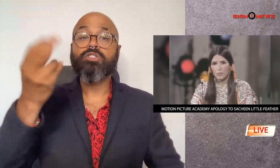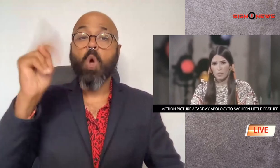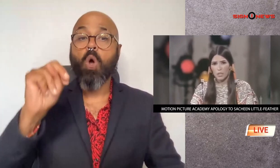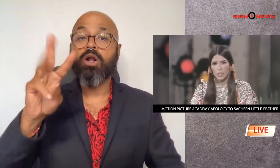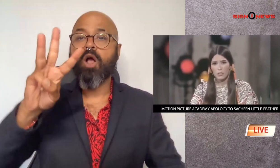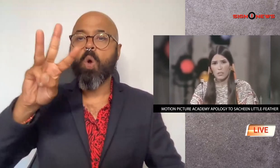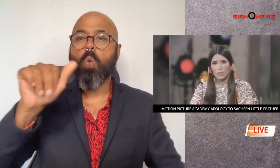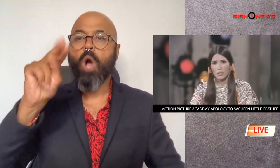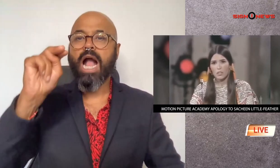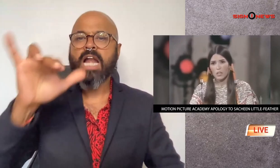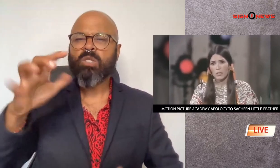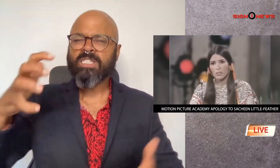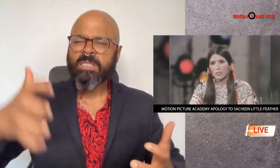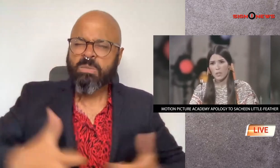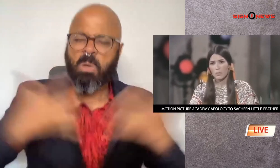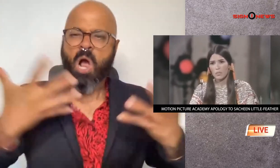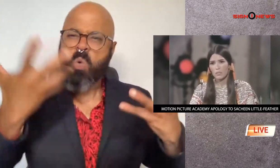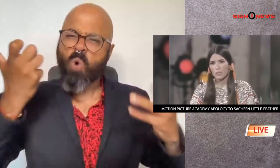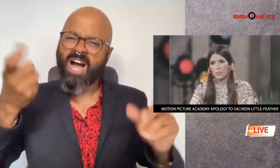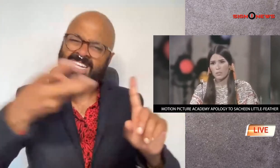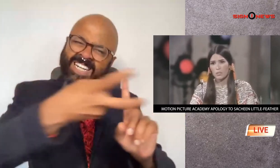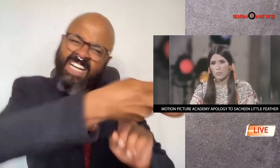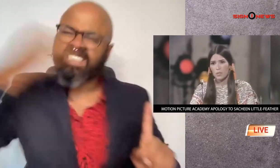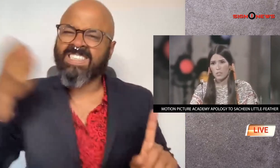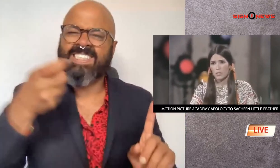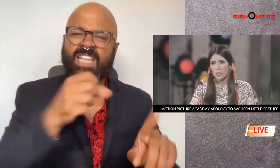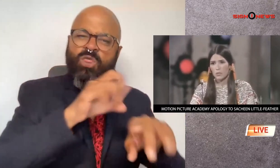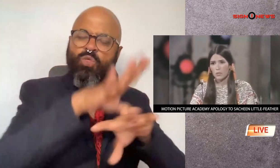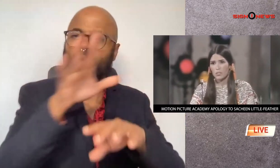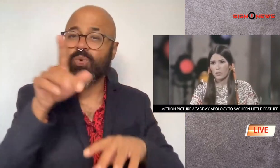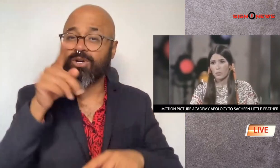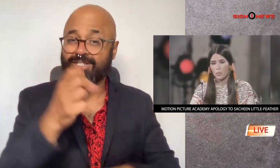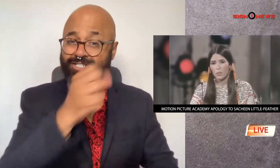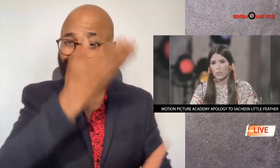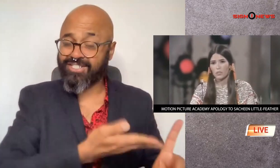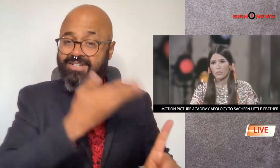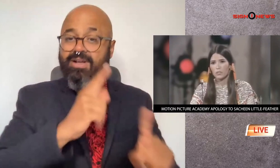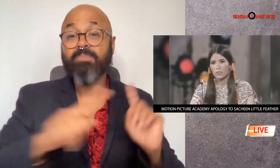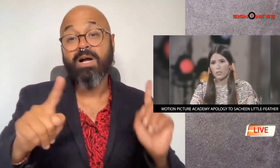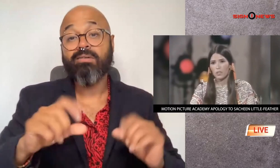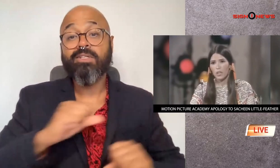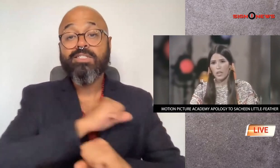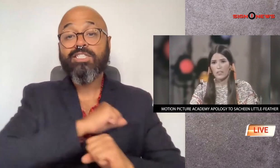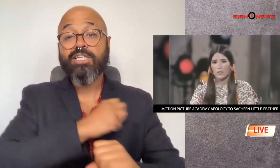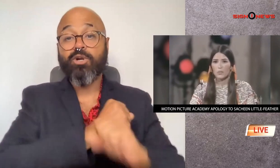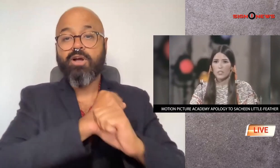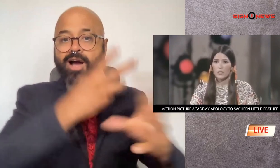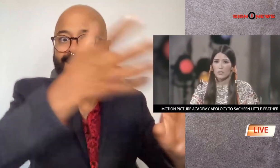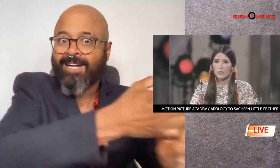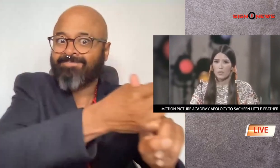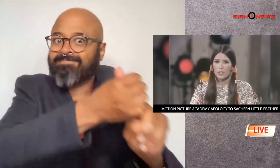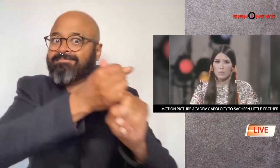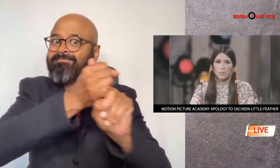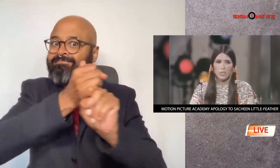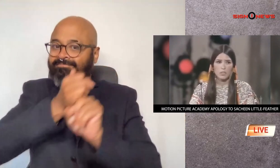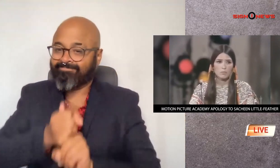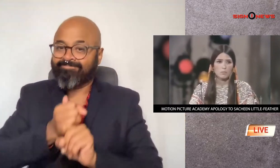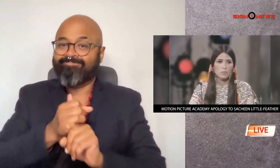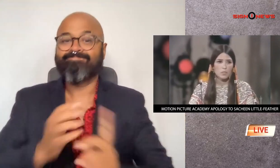actor john wayne became so angry security guards had to restrain him to prevent him from snatching her